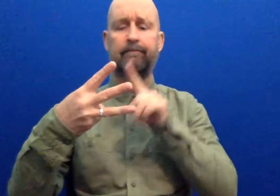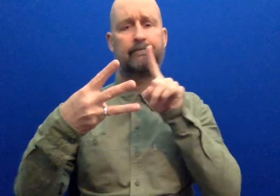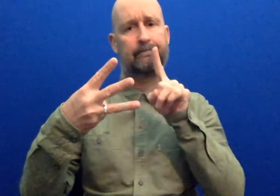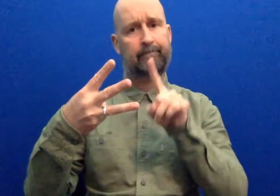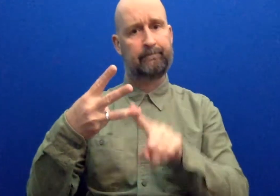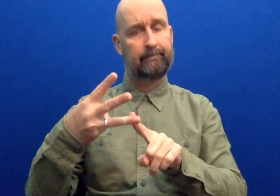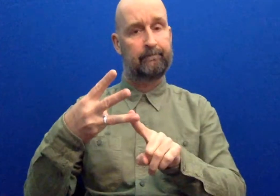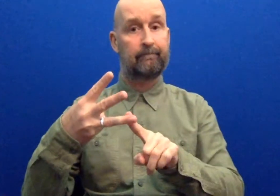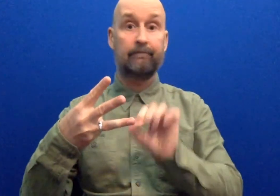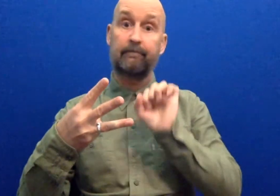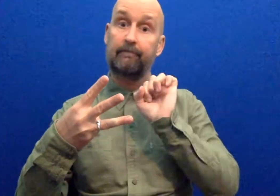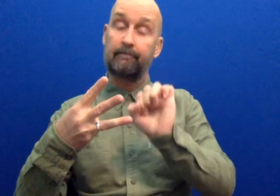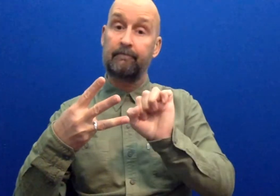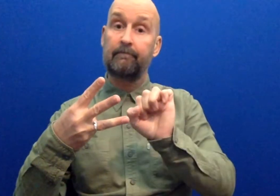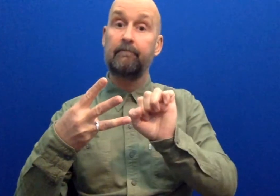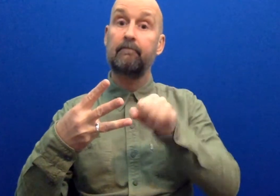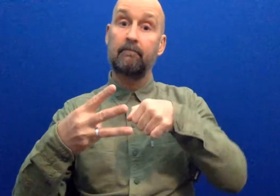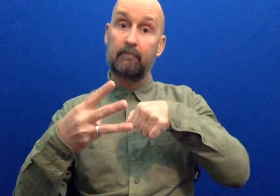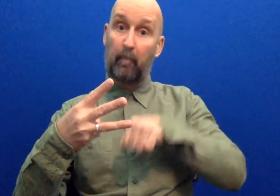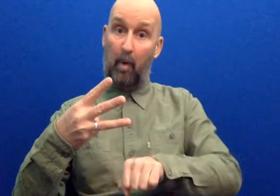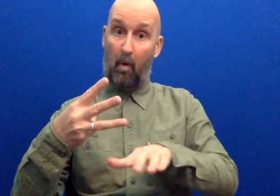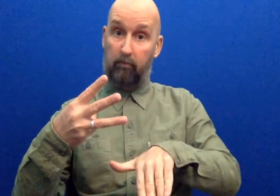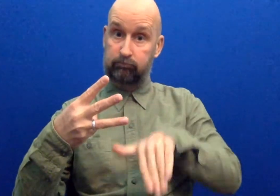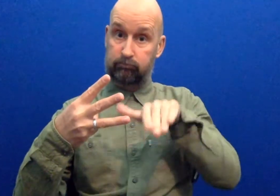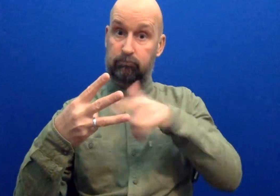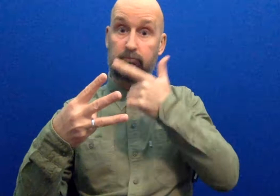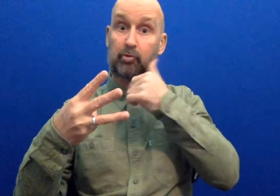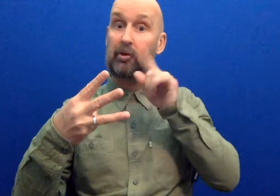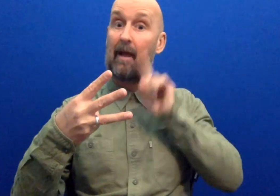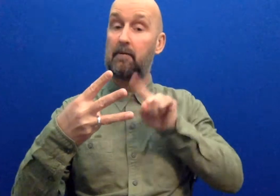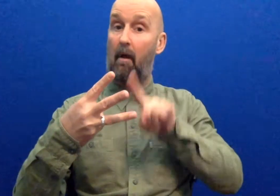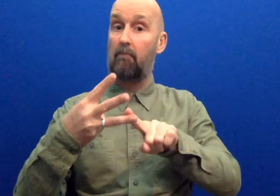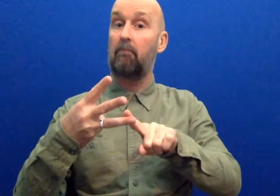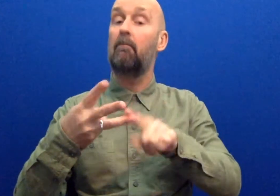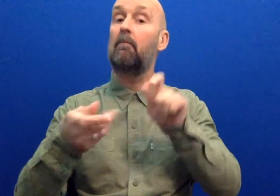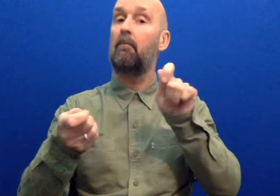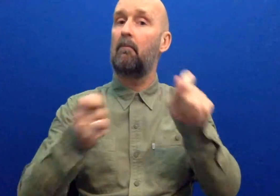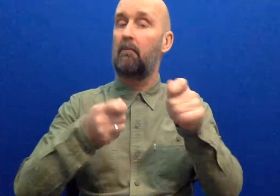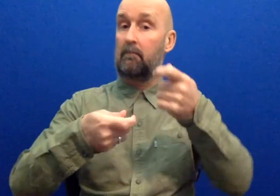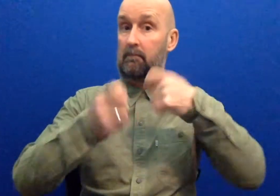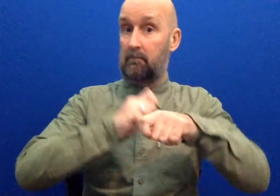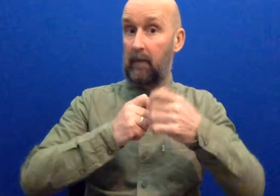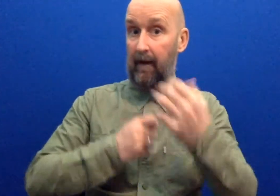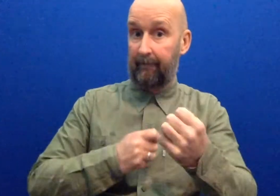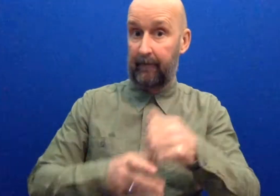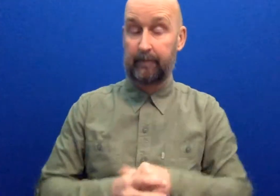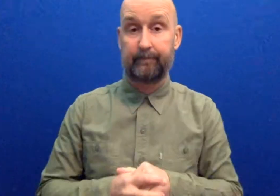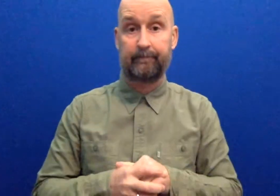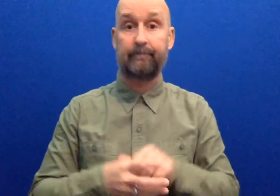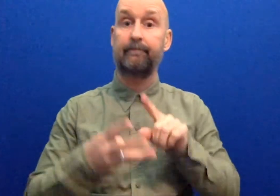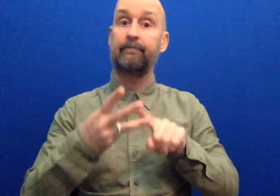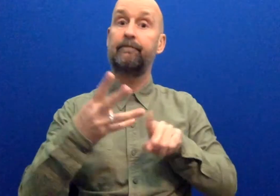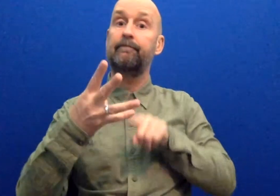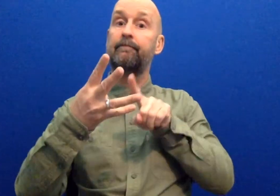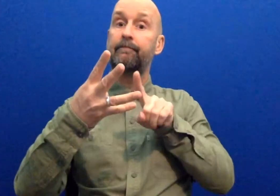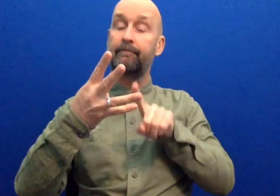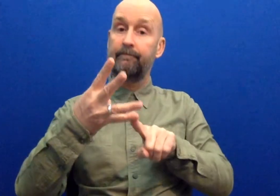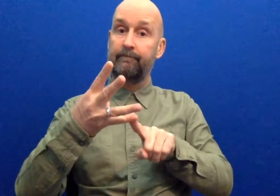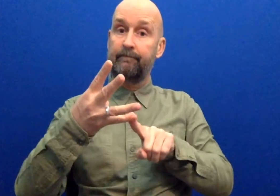Is your gender different from the gender you were assigned at birth? 4. What is